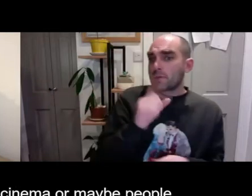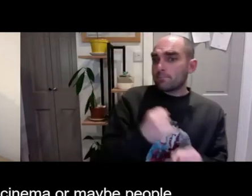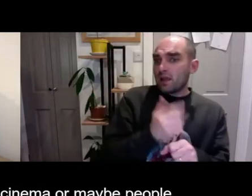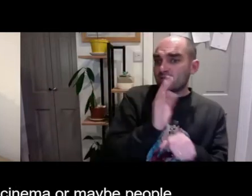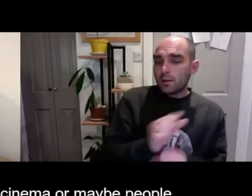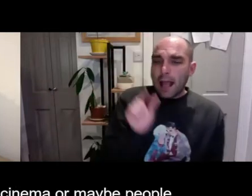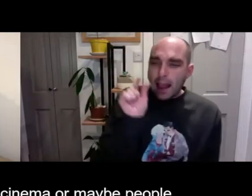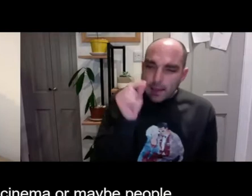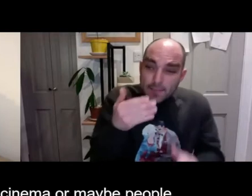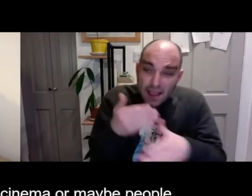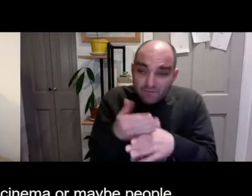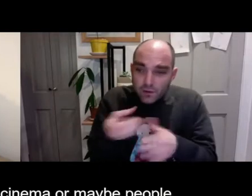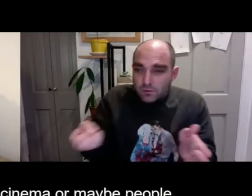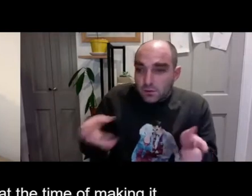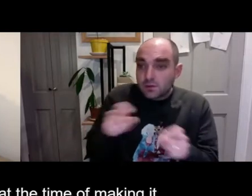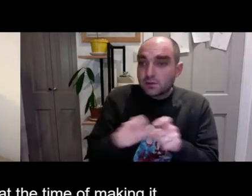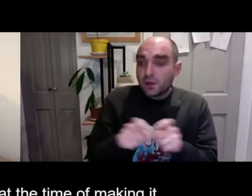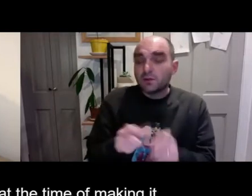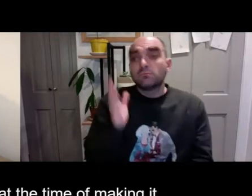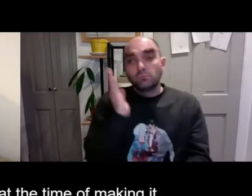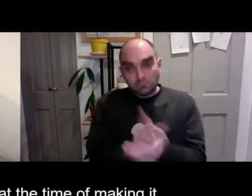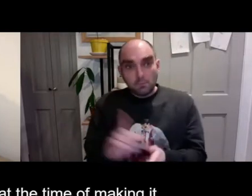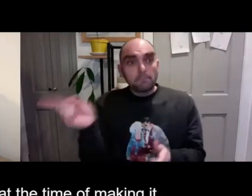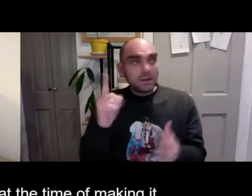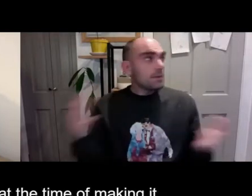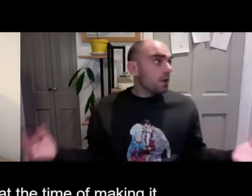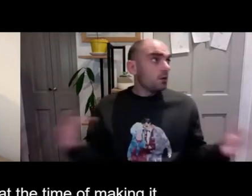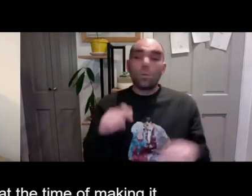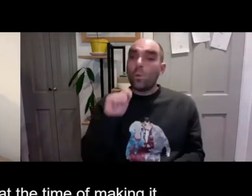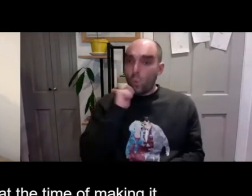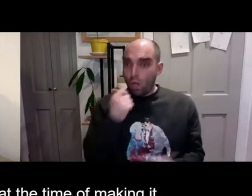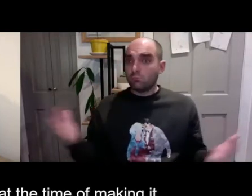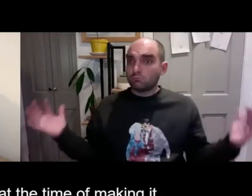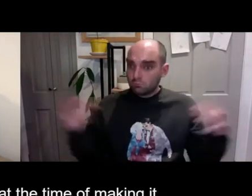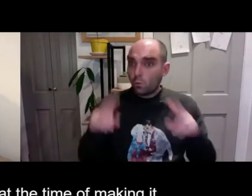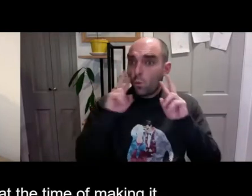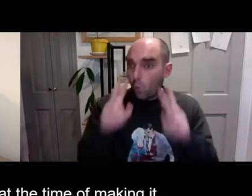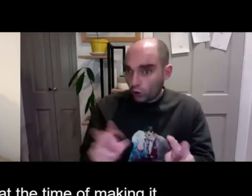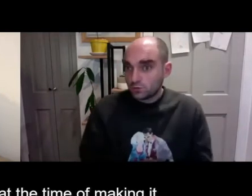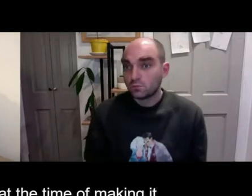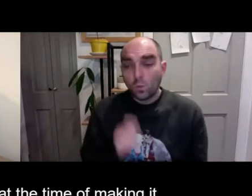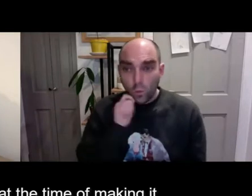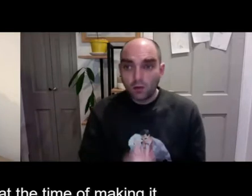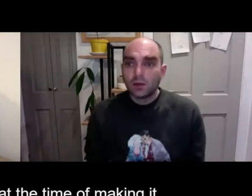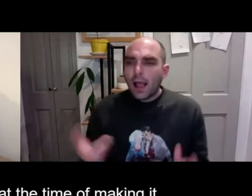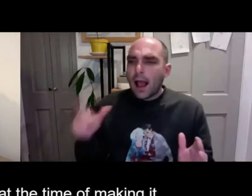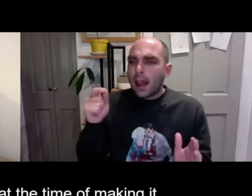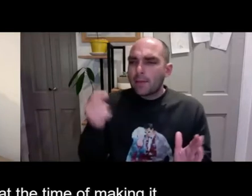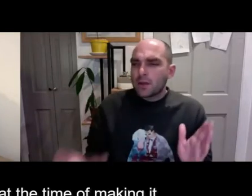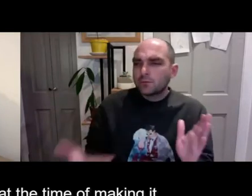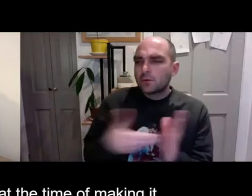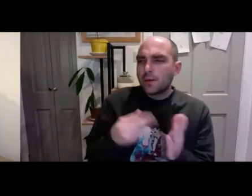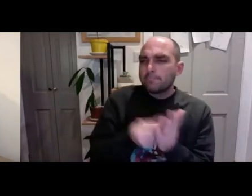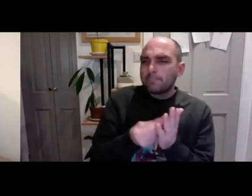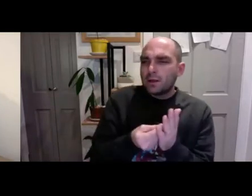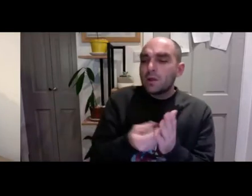At the cinema, or maybe people who are making a film, you know, they can add the subtitles at the time of making it. It will increase people going